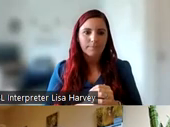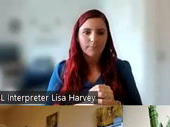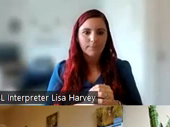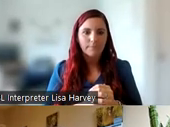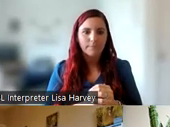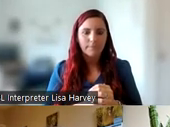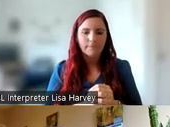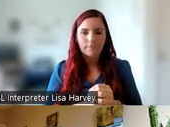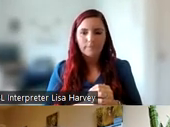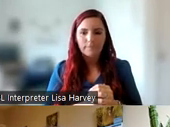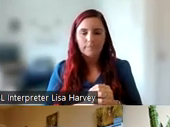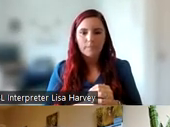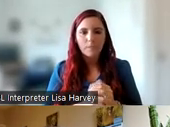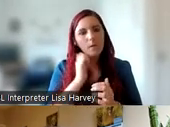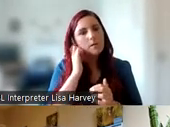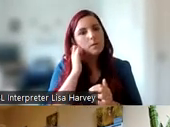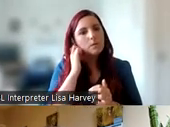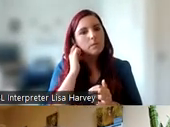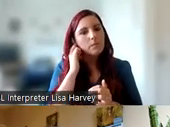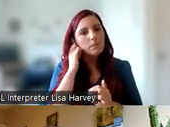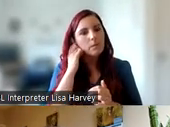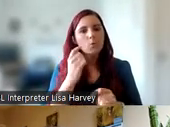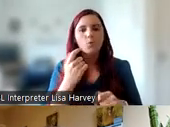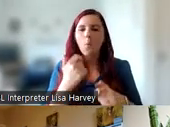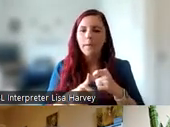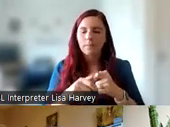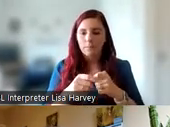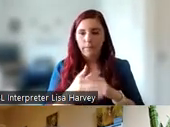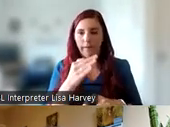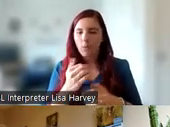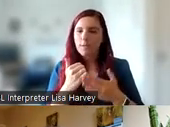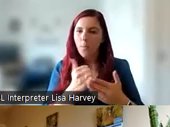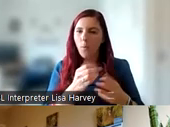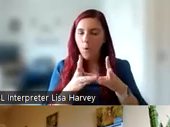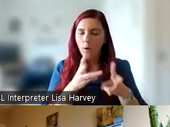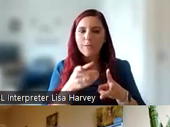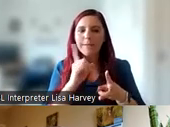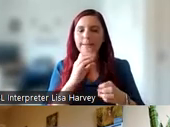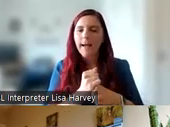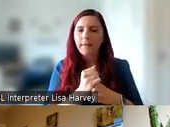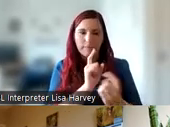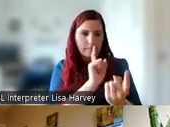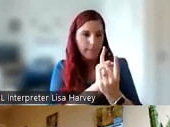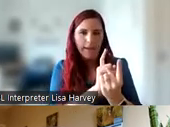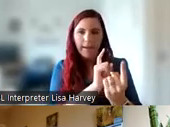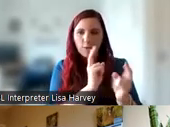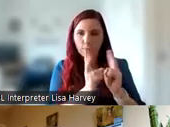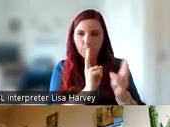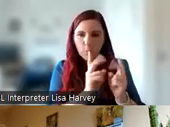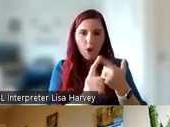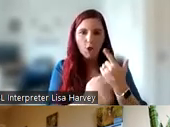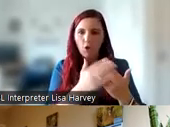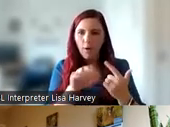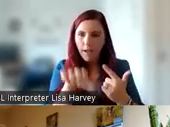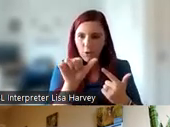So to refine the agenda setting tool and support worker, we conducted interviews and focus groups with young adults and with healthcare workers. Our